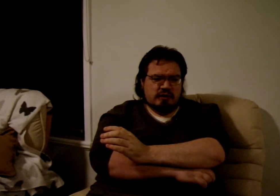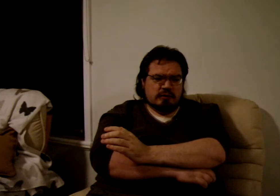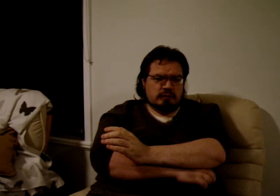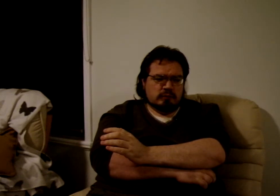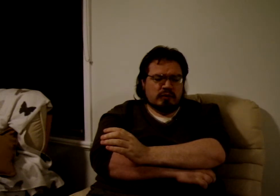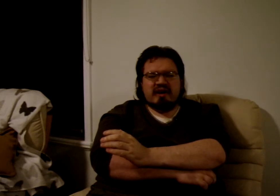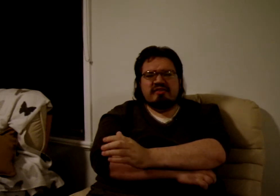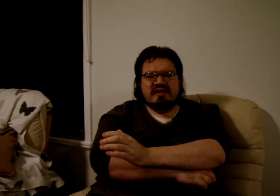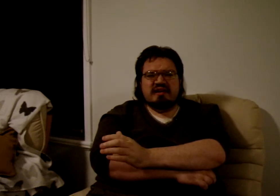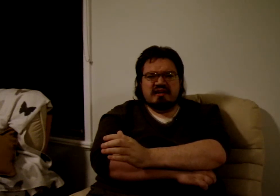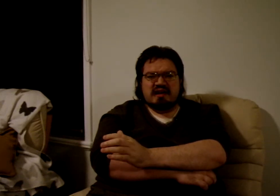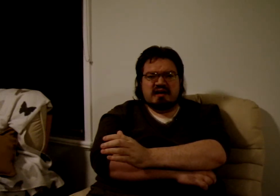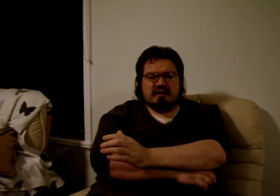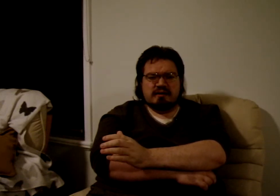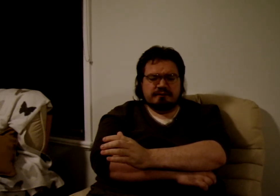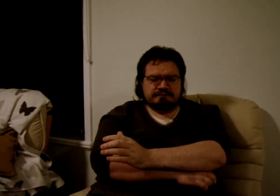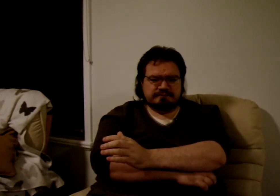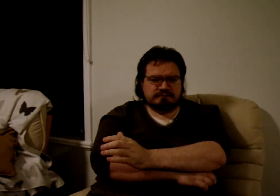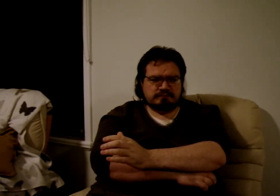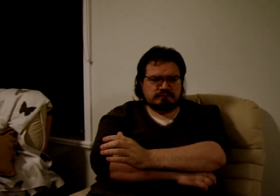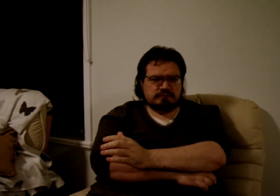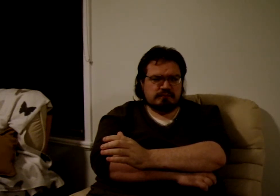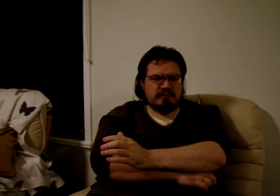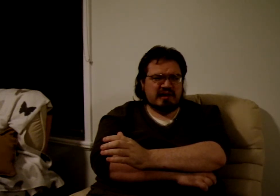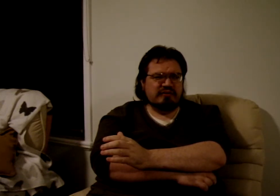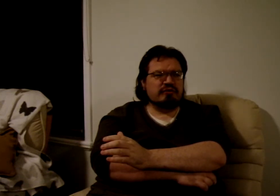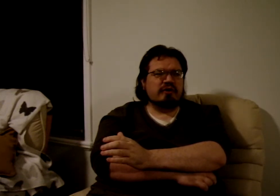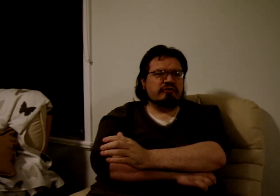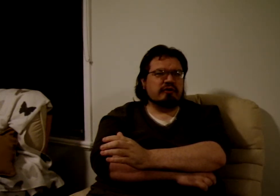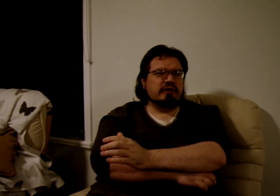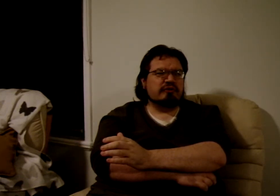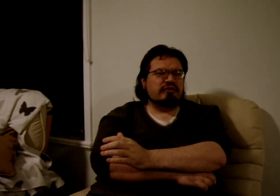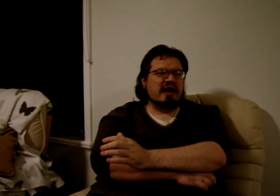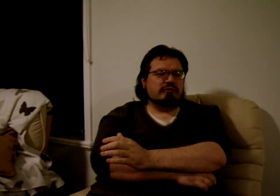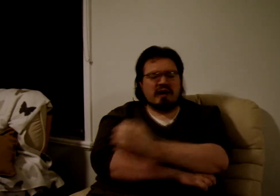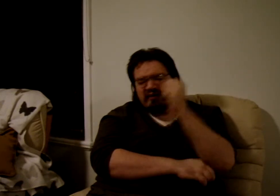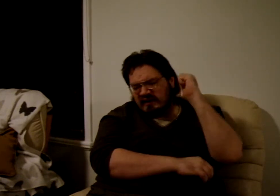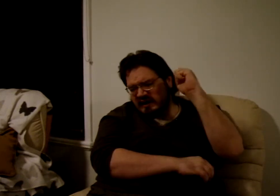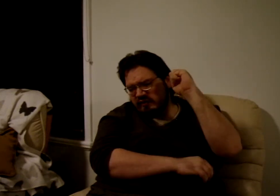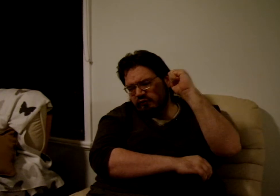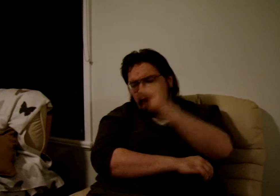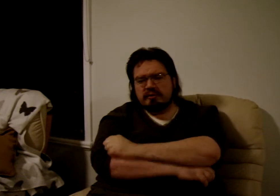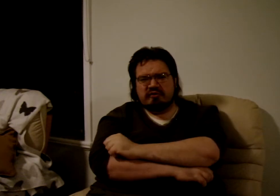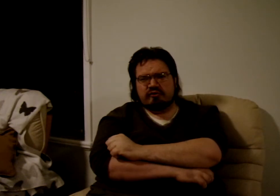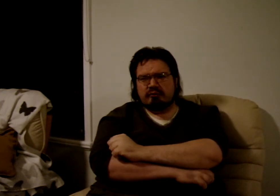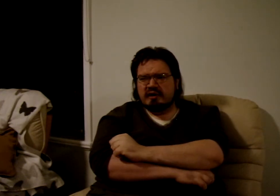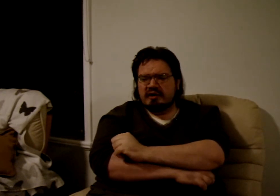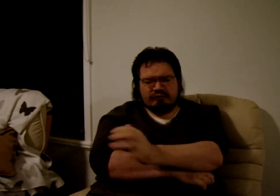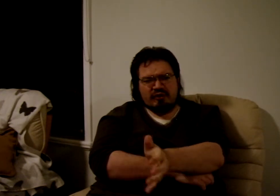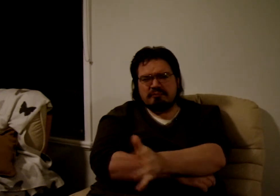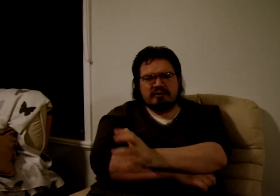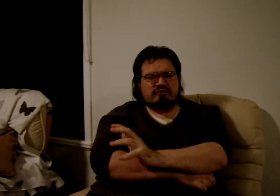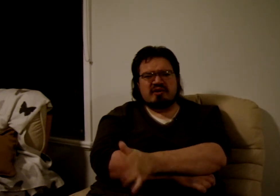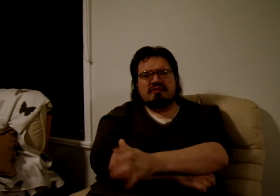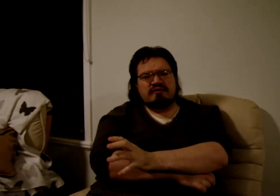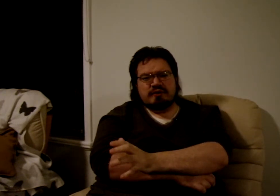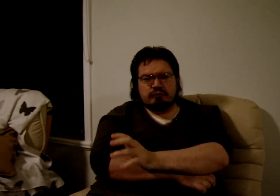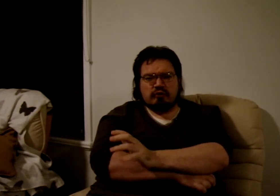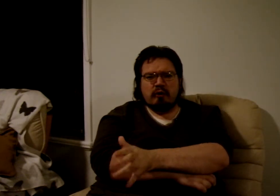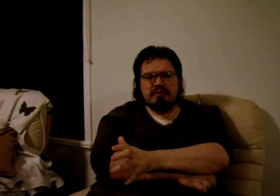What I think you need is not to start railing against corporatism. Stop dreaming of a utopia